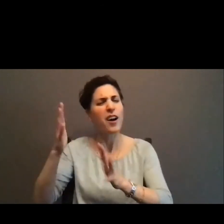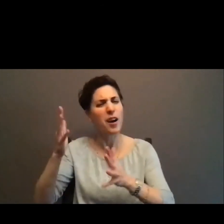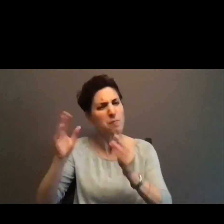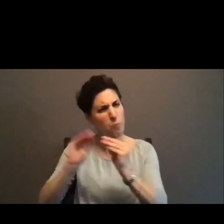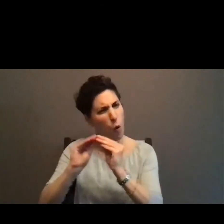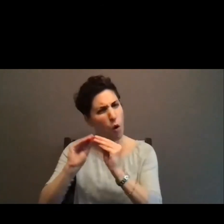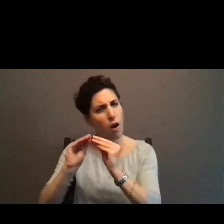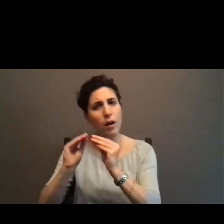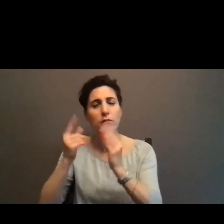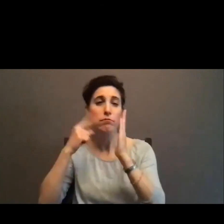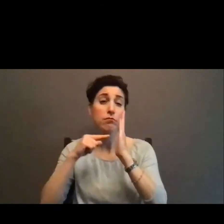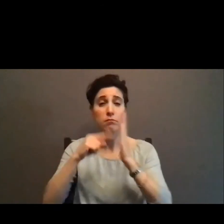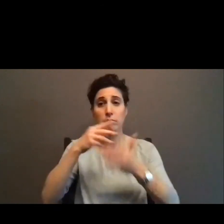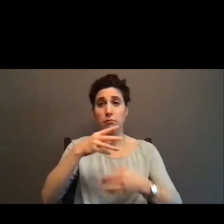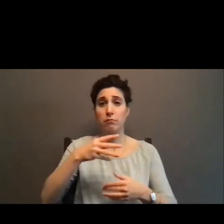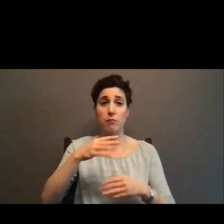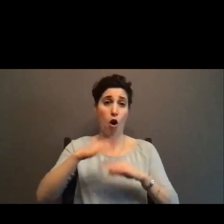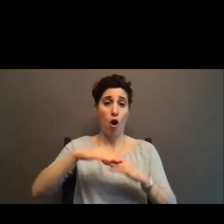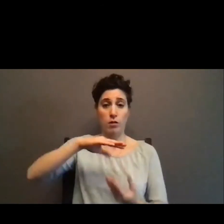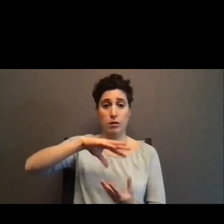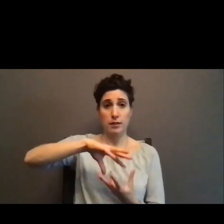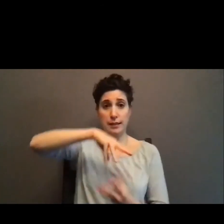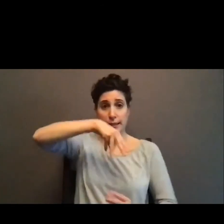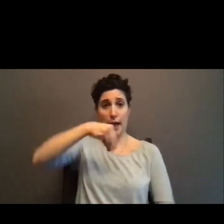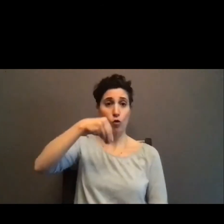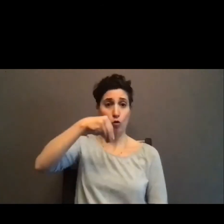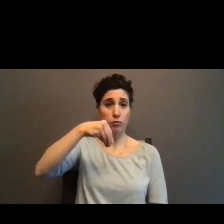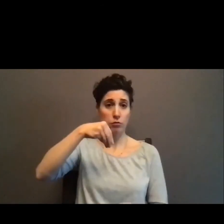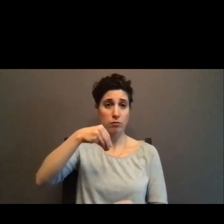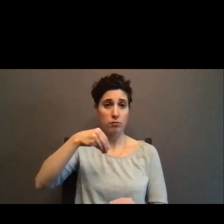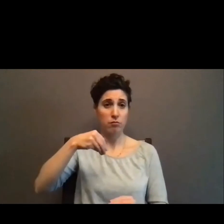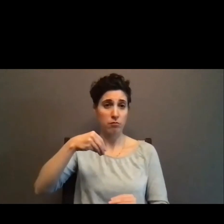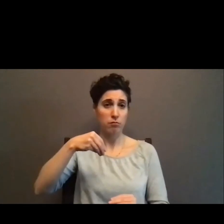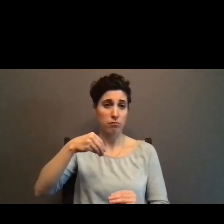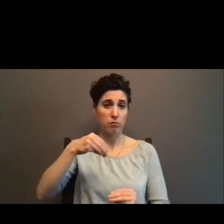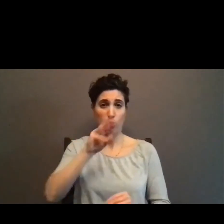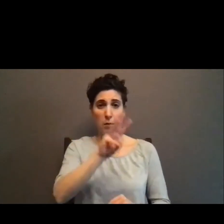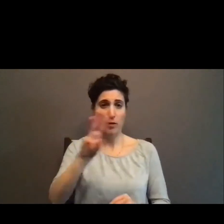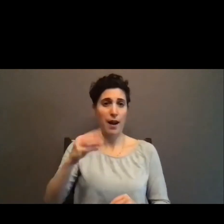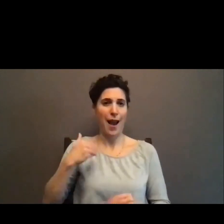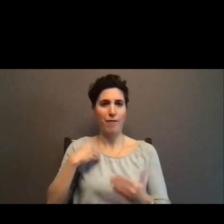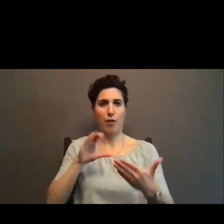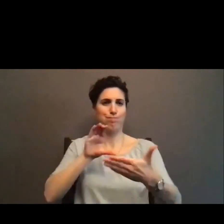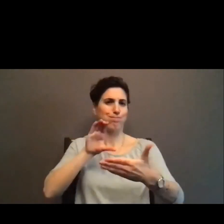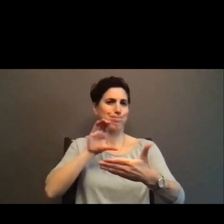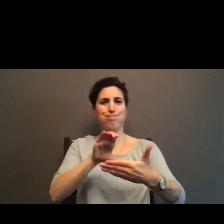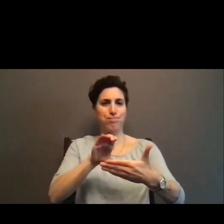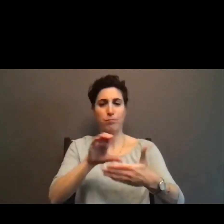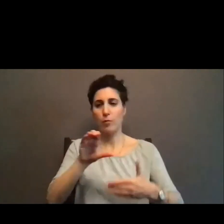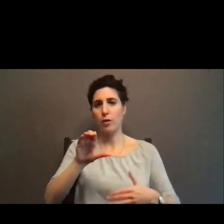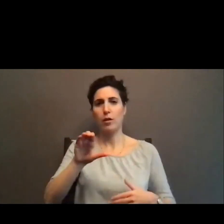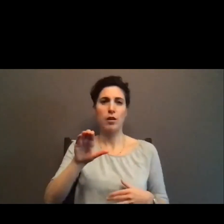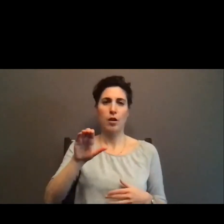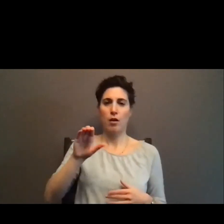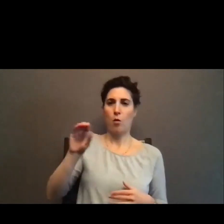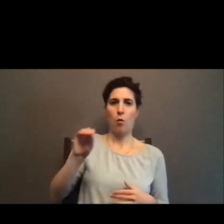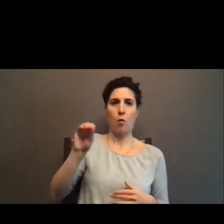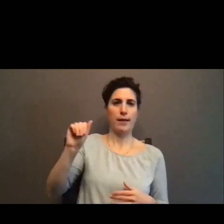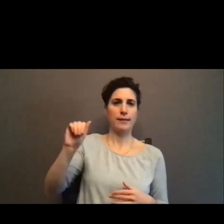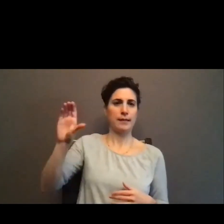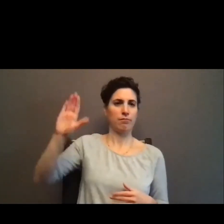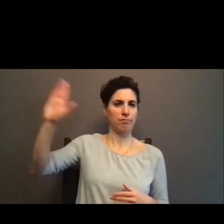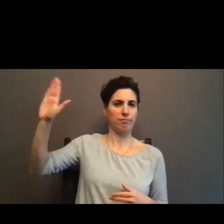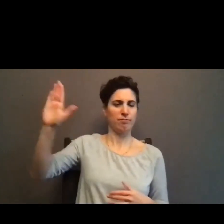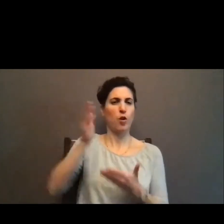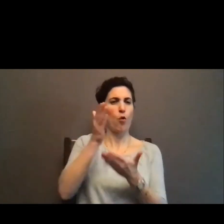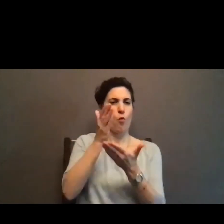explanation about our Ontario Arts Council recommender grants, and it has all the steps. Having that